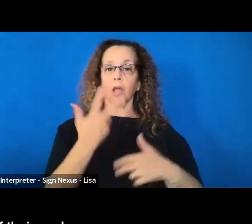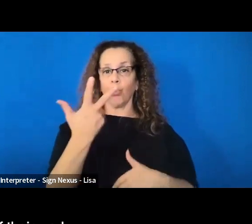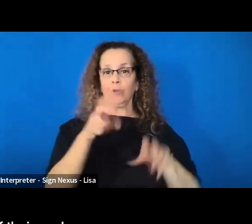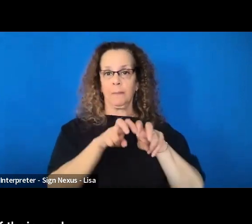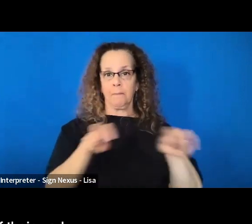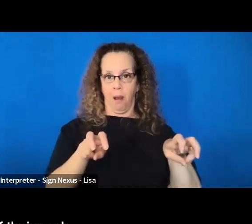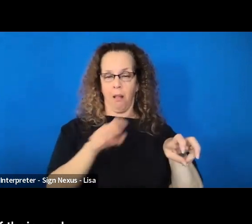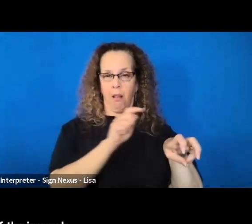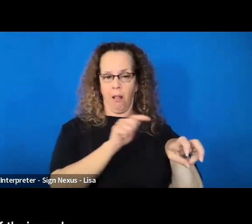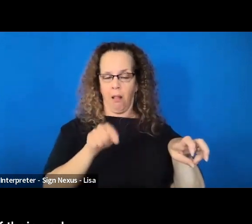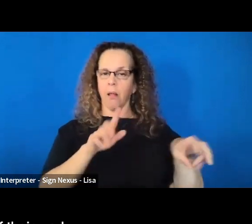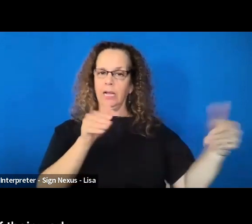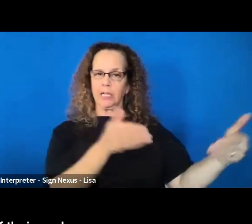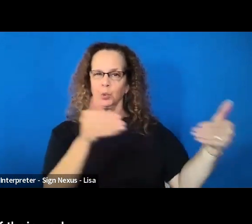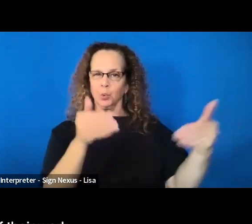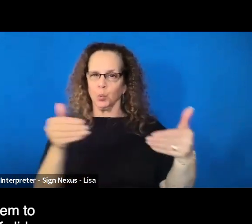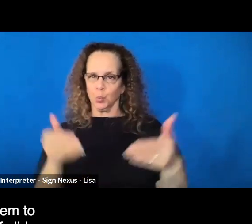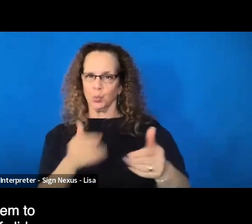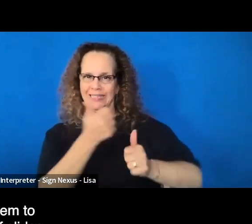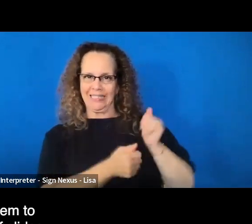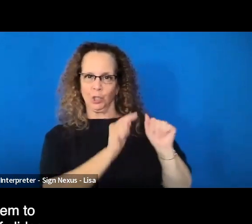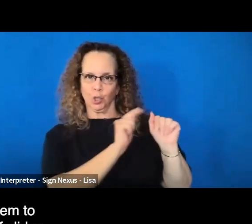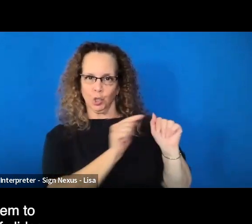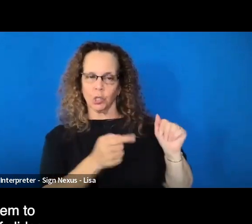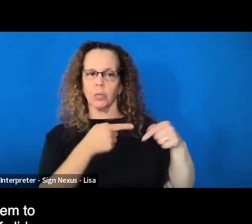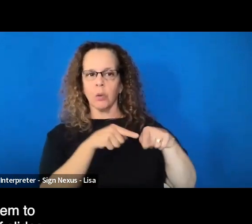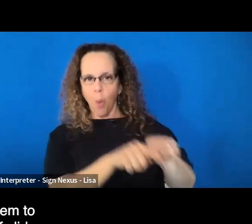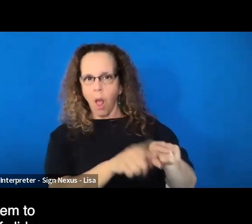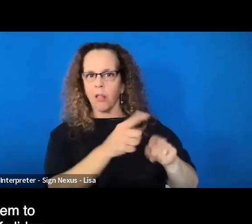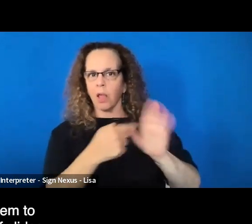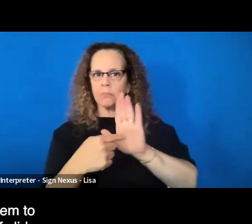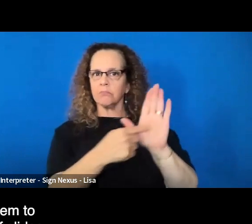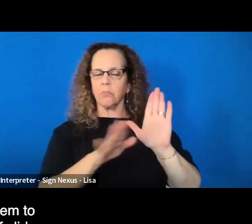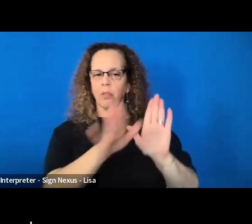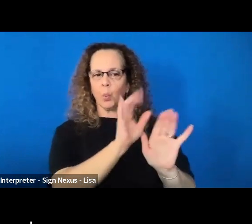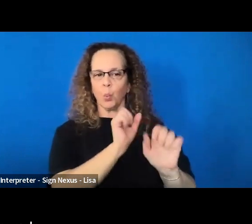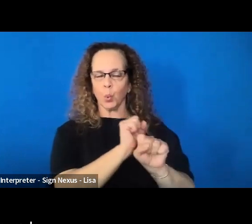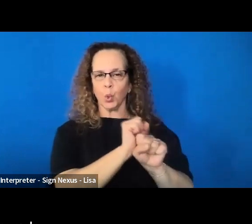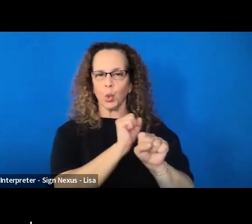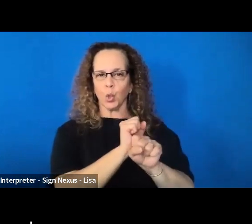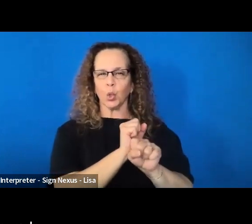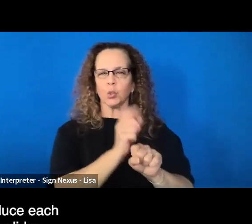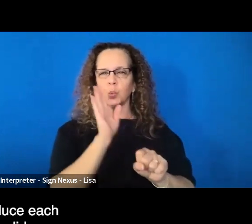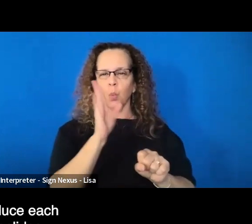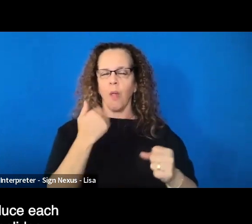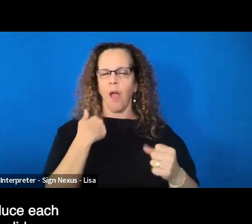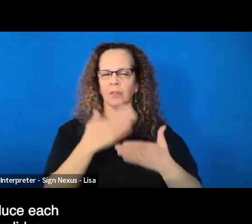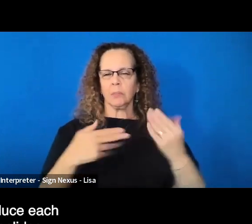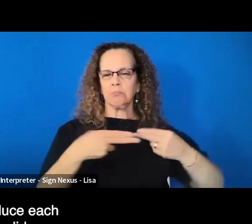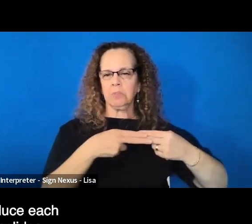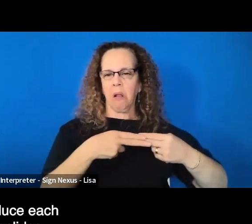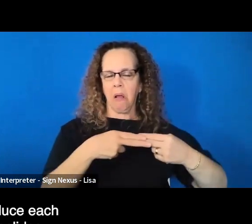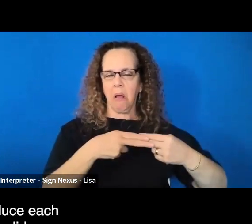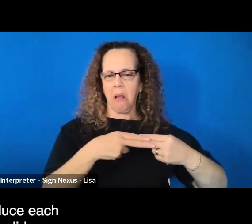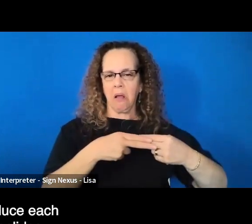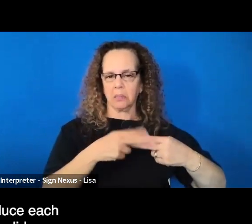as they show some of their work. So we asked them to make a couple of slides to introduce their work. So I'm going